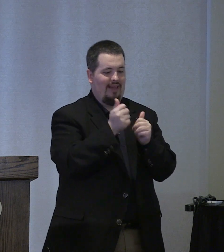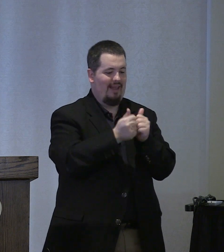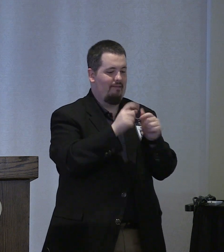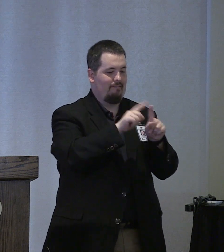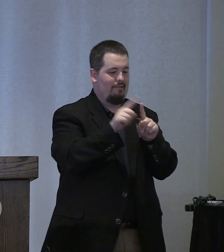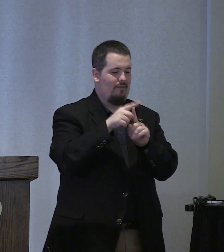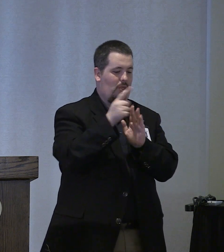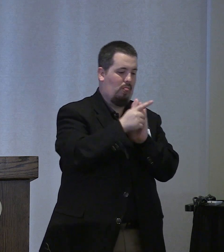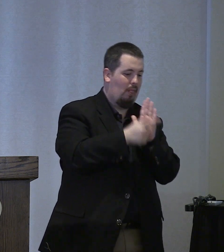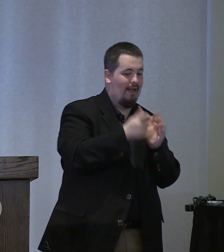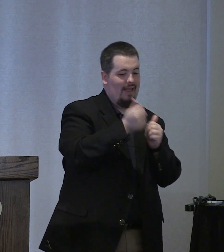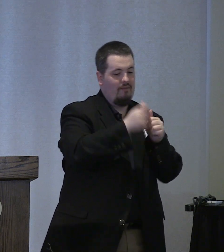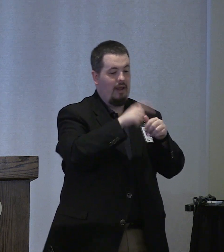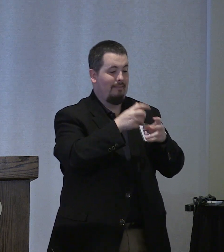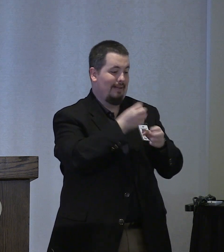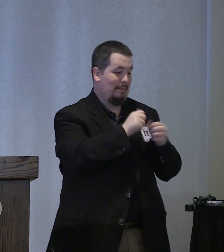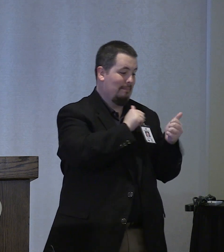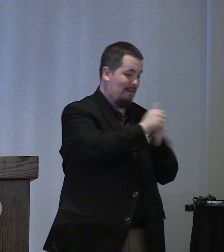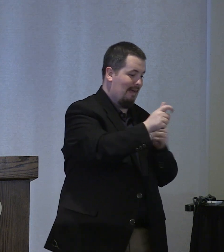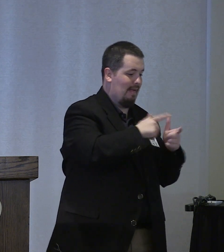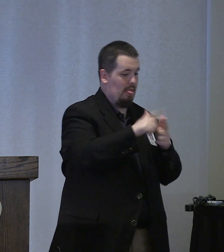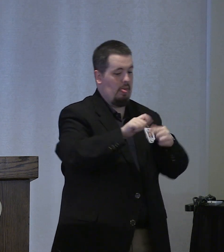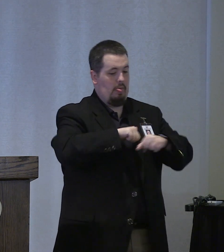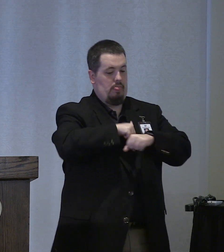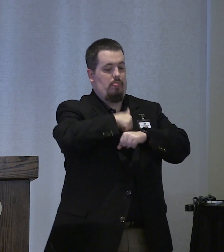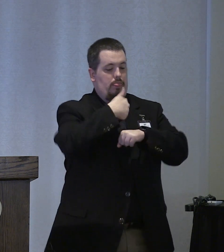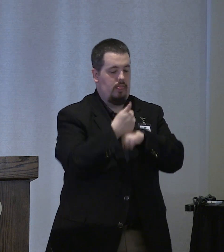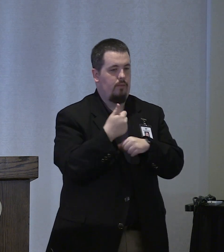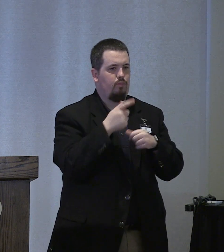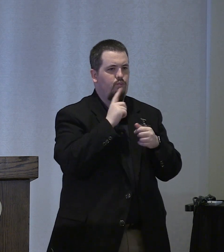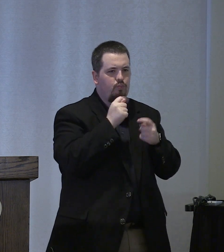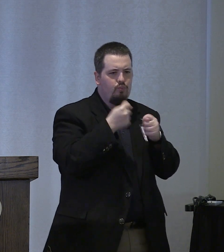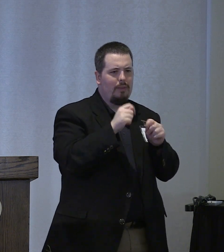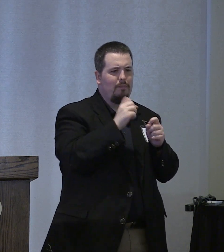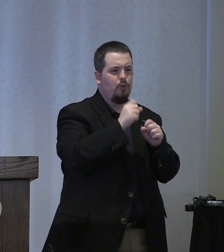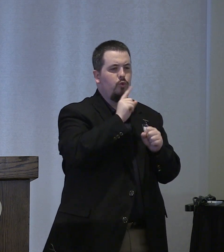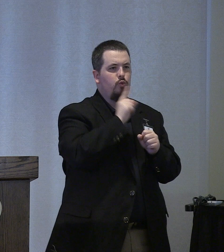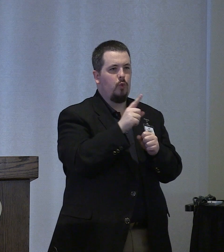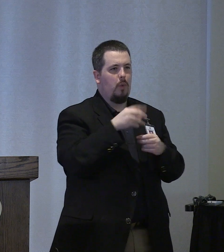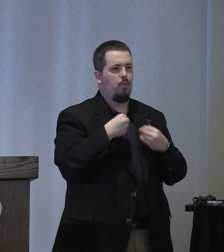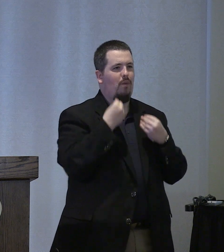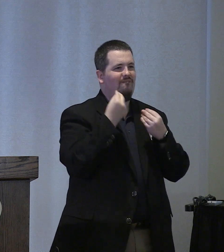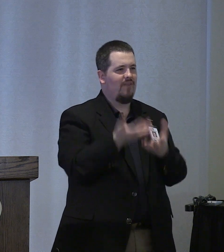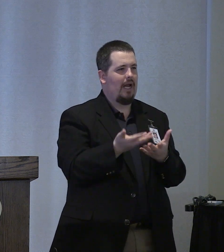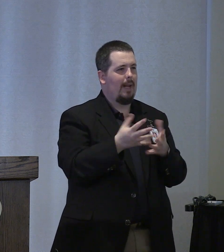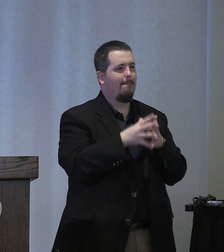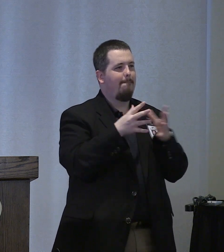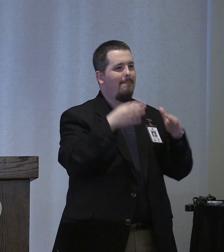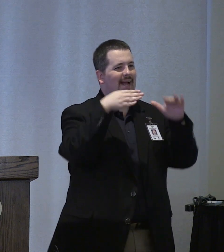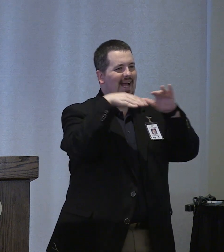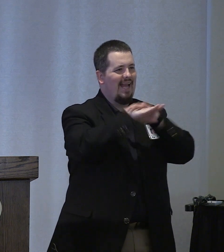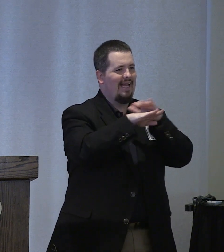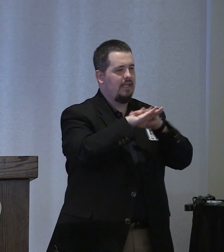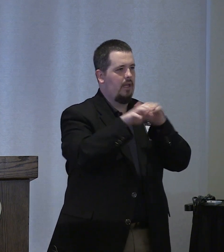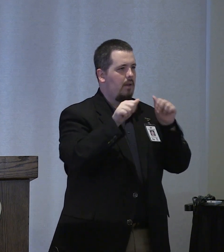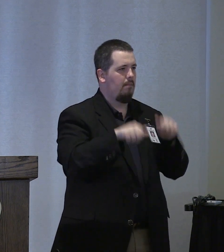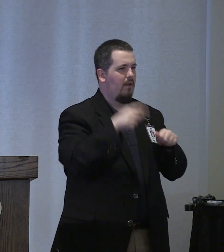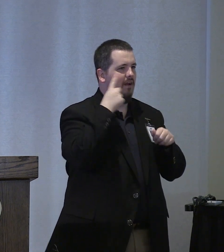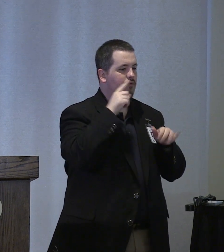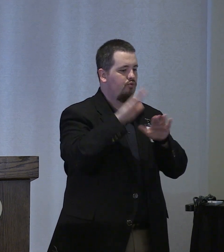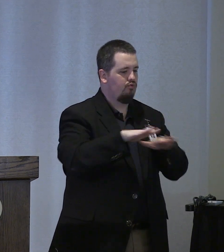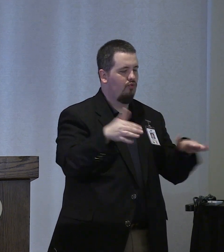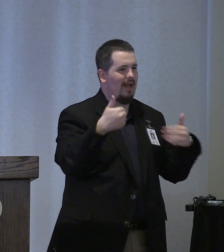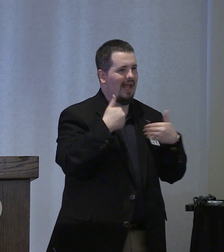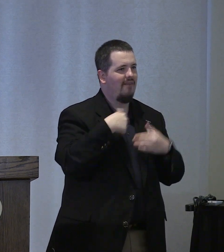law and every implementation every project that we undertake we're really trying to make sure that we are providing as much access as possible for